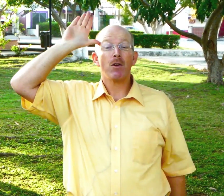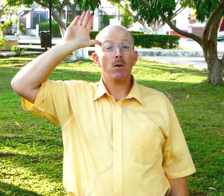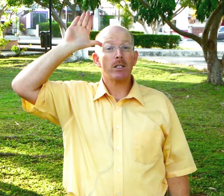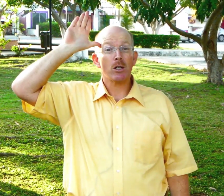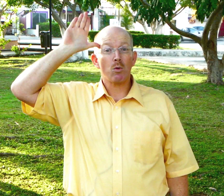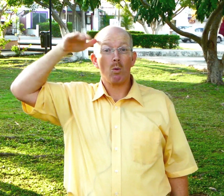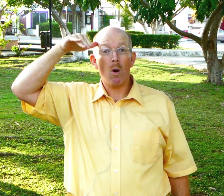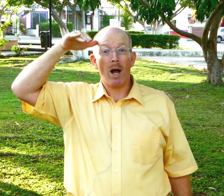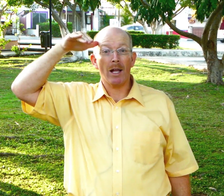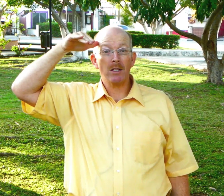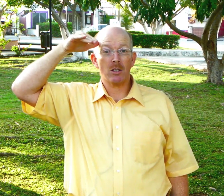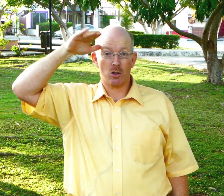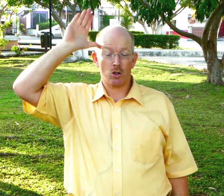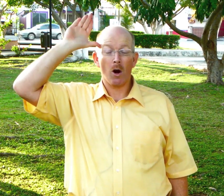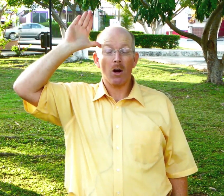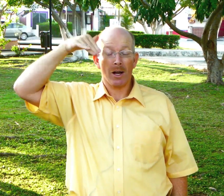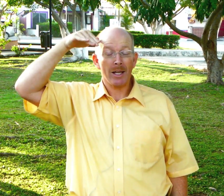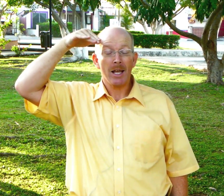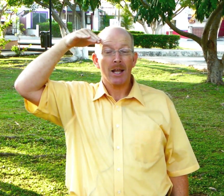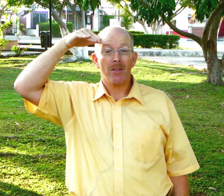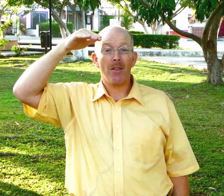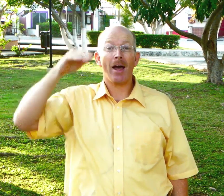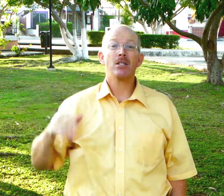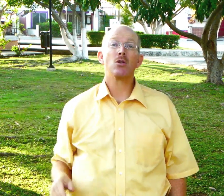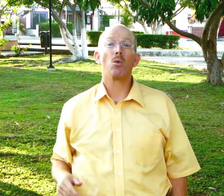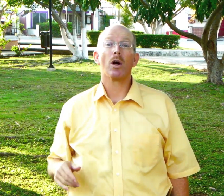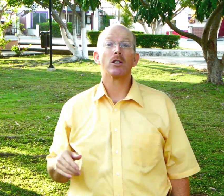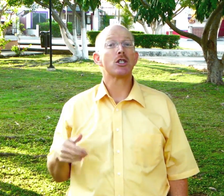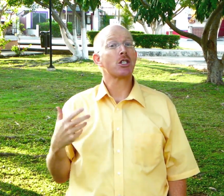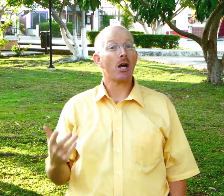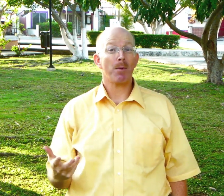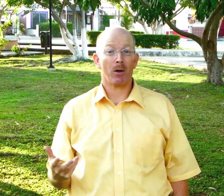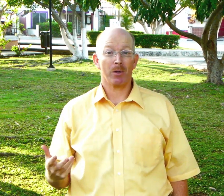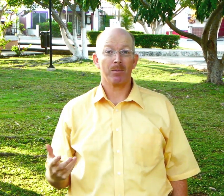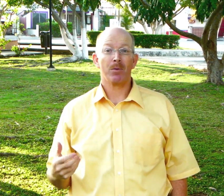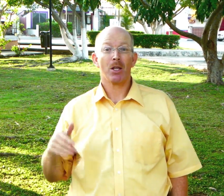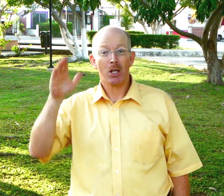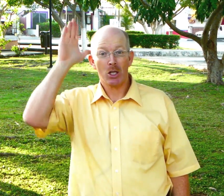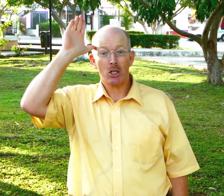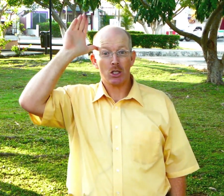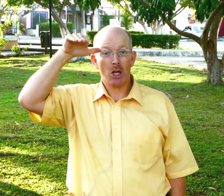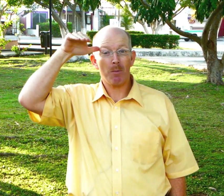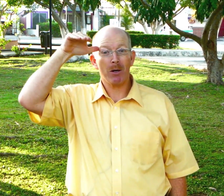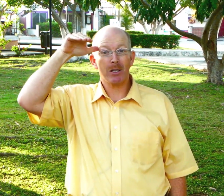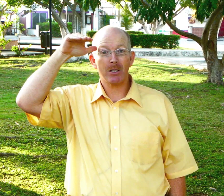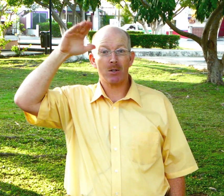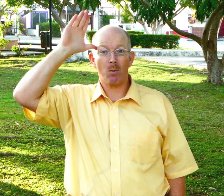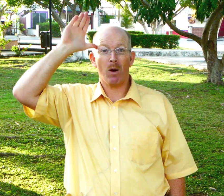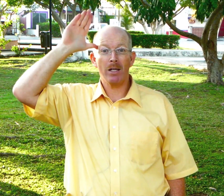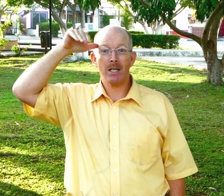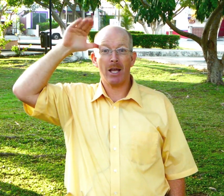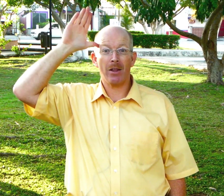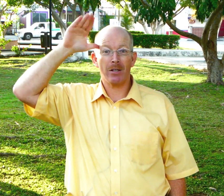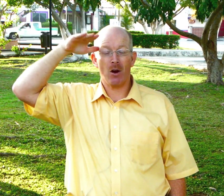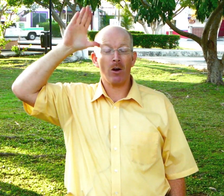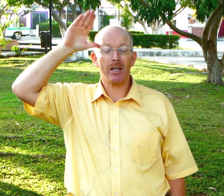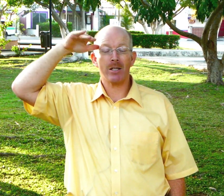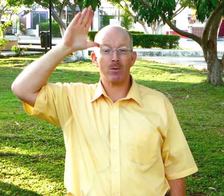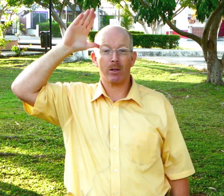do it just once strongly then that's the word stubborn stubborn is once and then donkey is with the